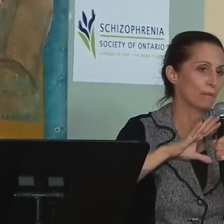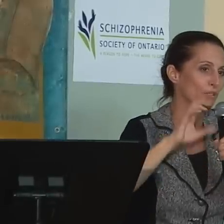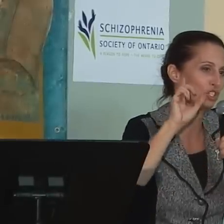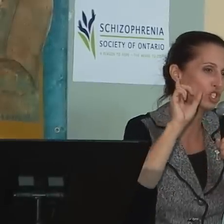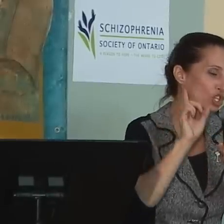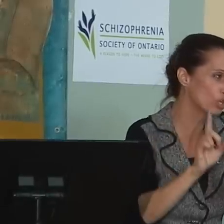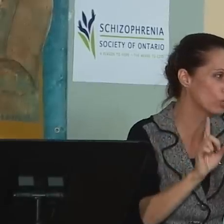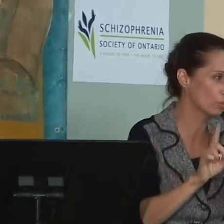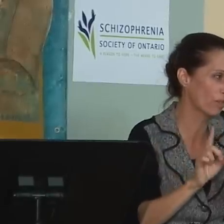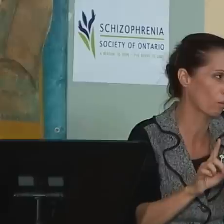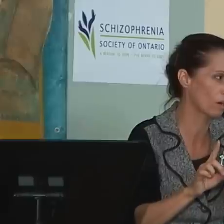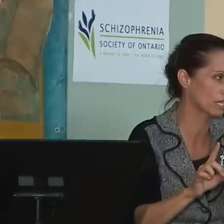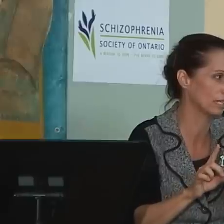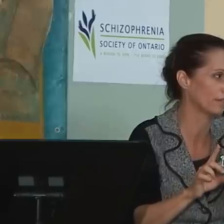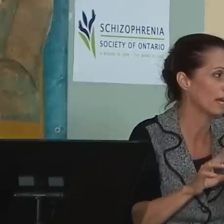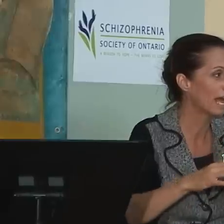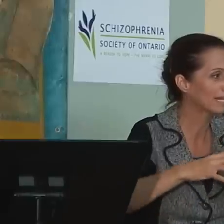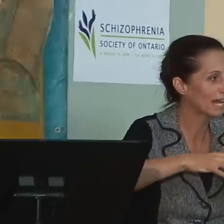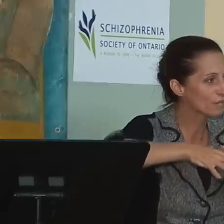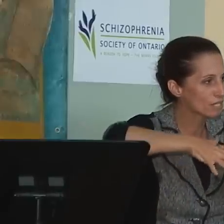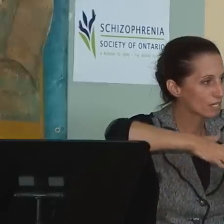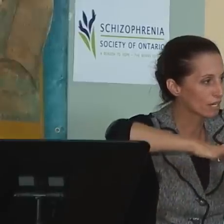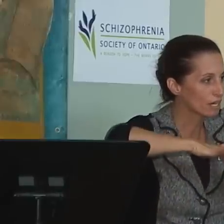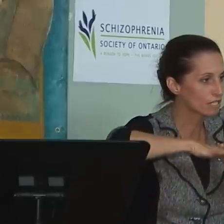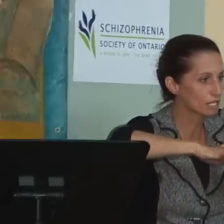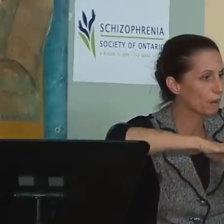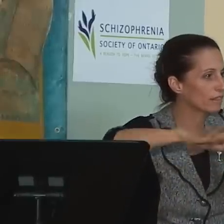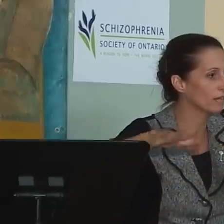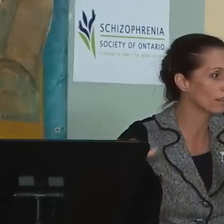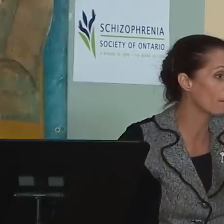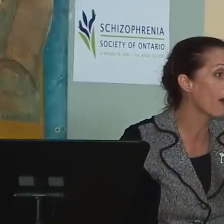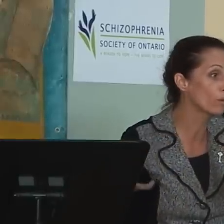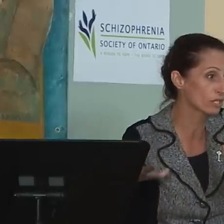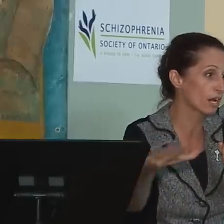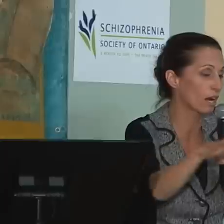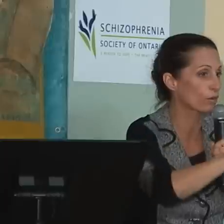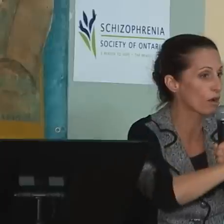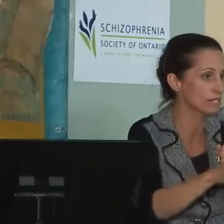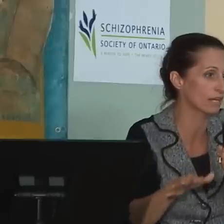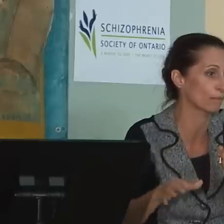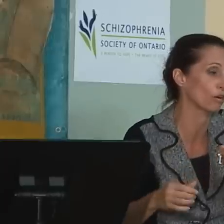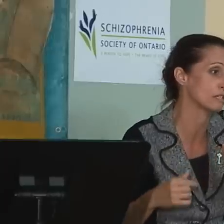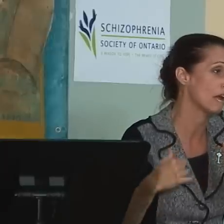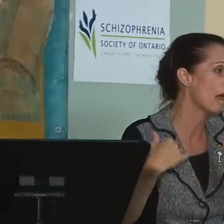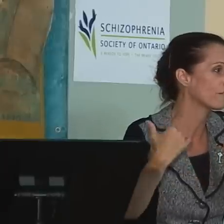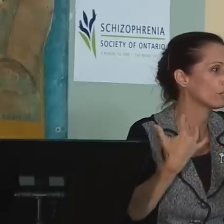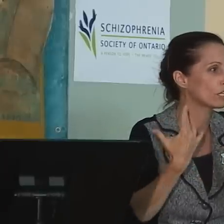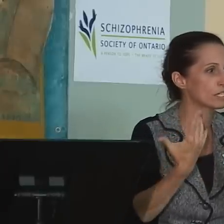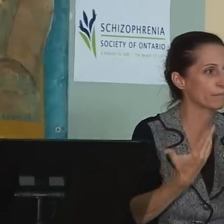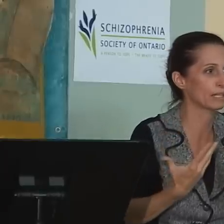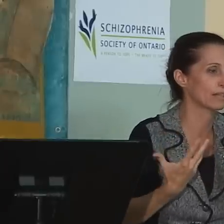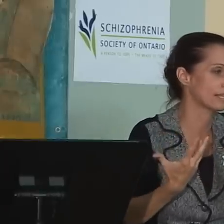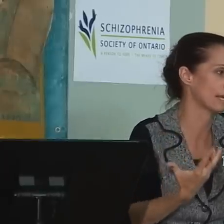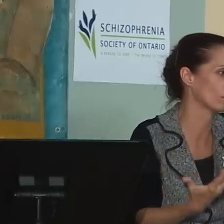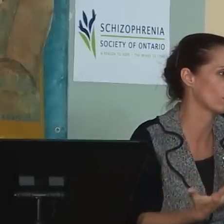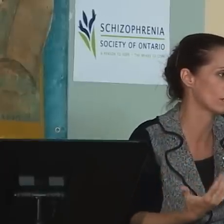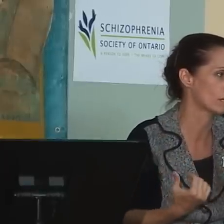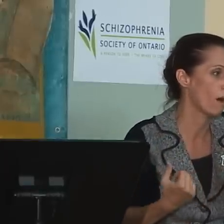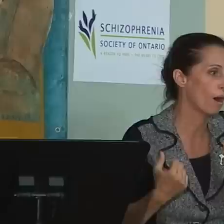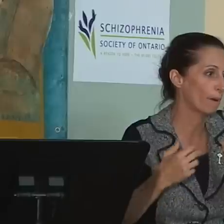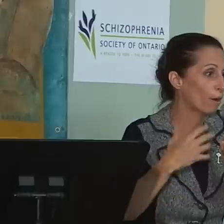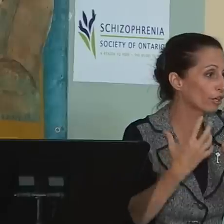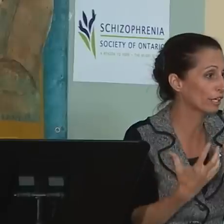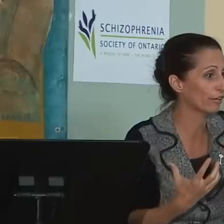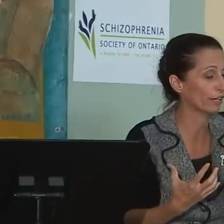people to choose where they want to live. It allows us to spread them out across the neighborhoods. If you look at something like the St.